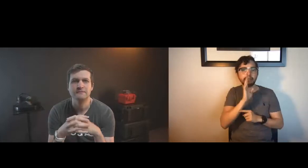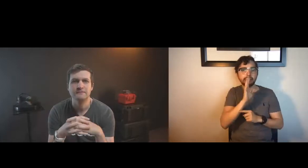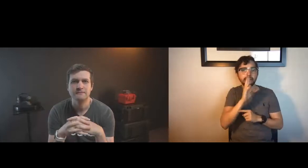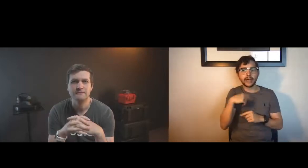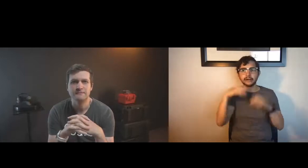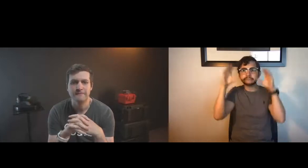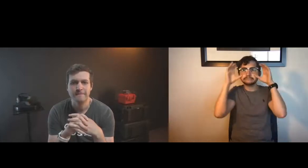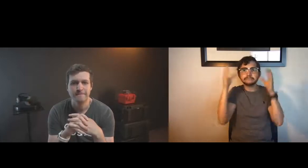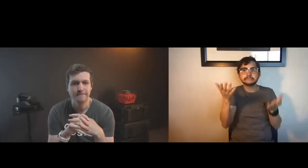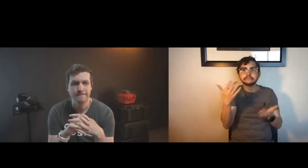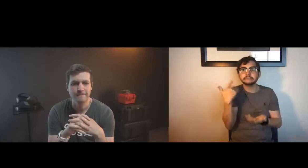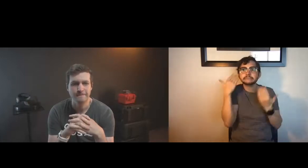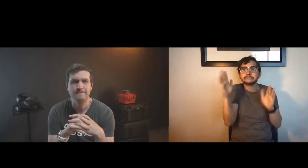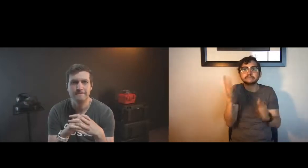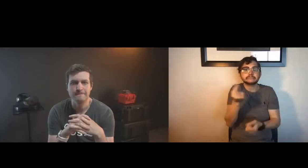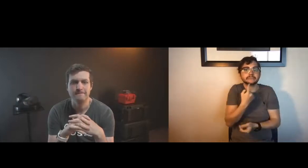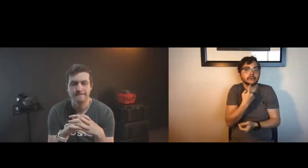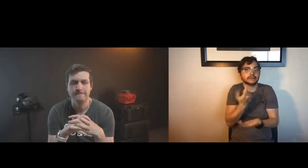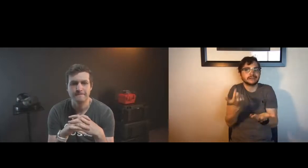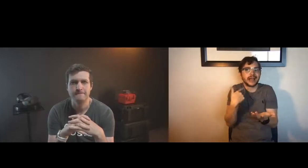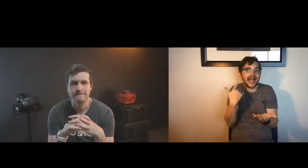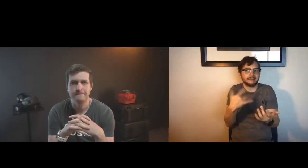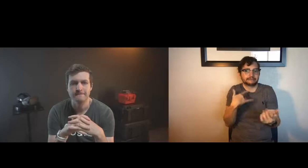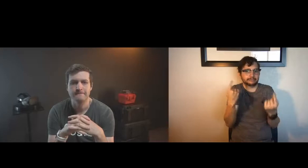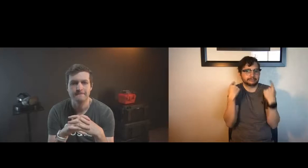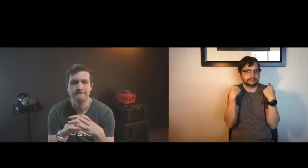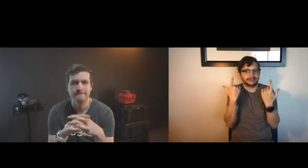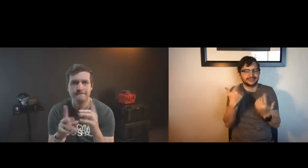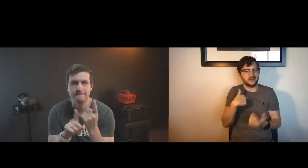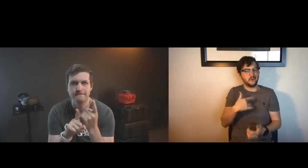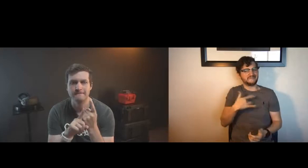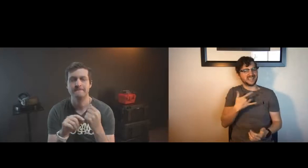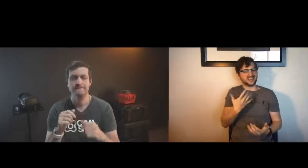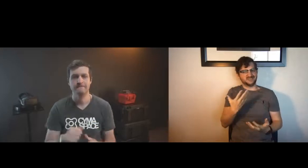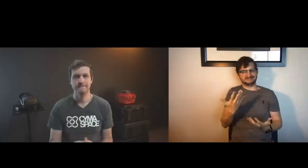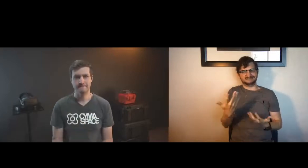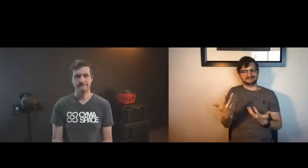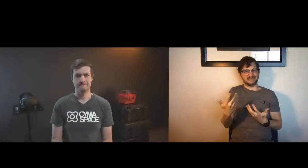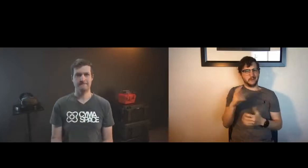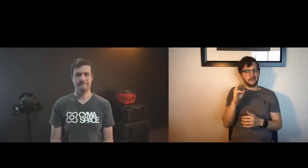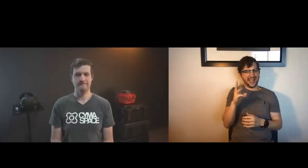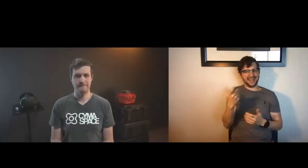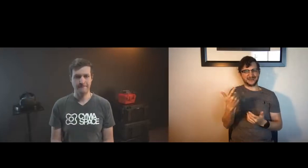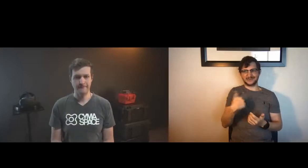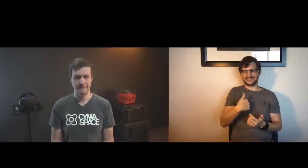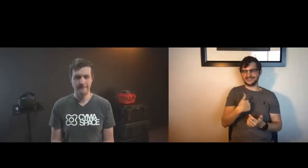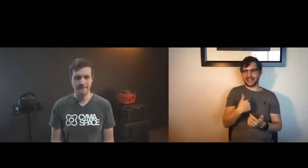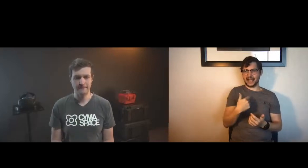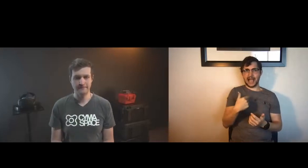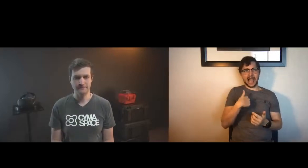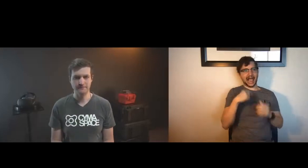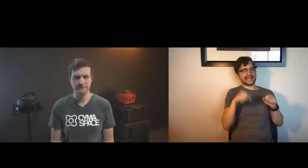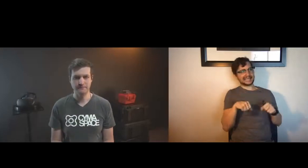couldn't fully express myself everything was so audio based so i had visual access but no access to the